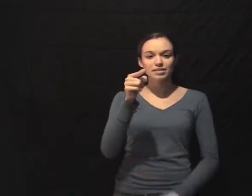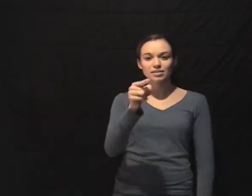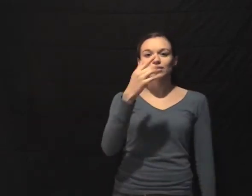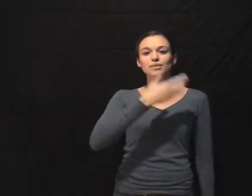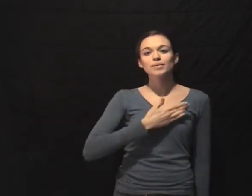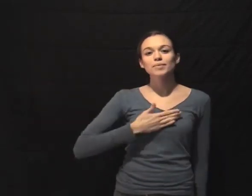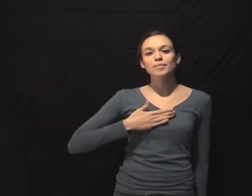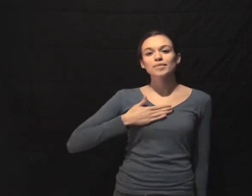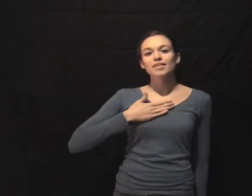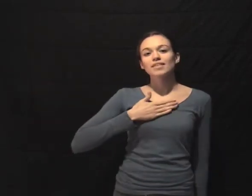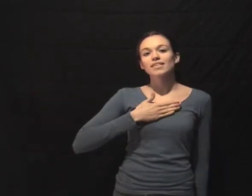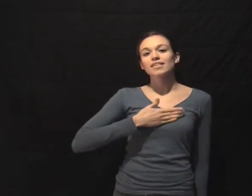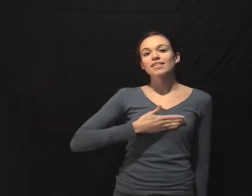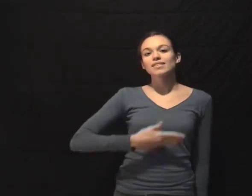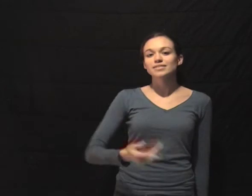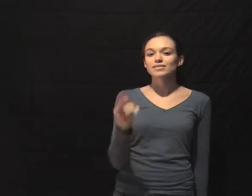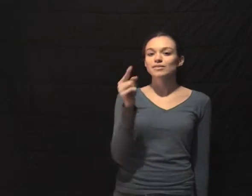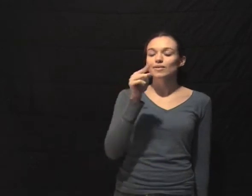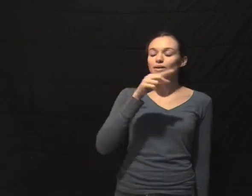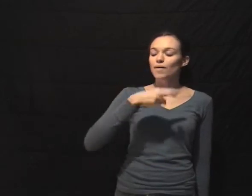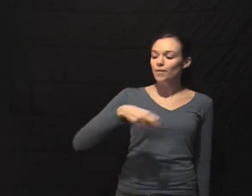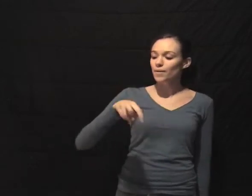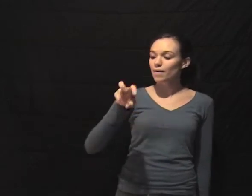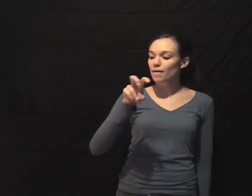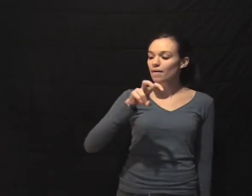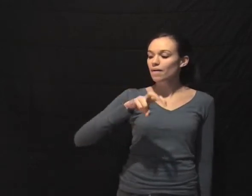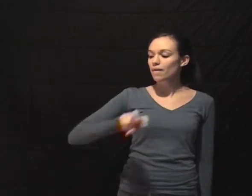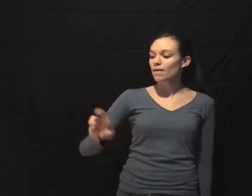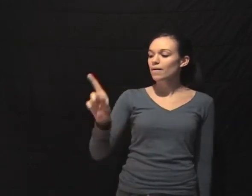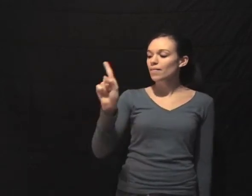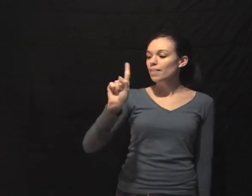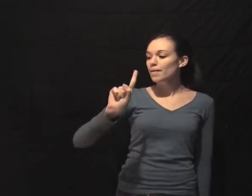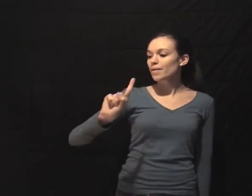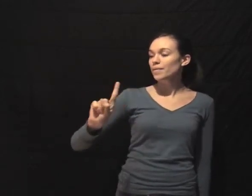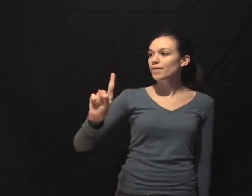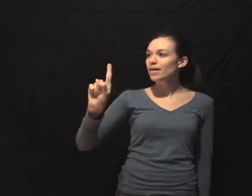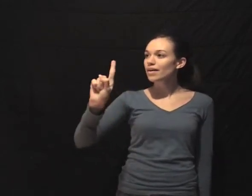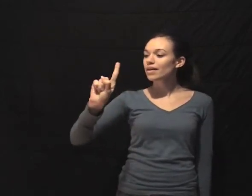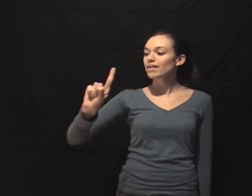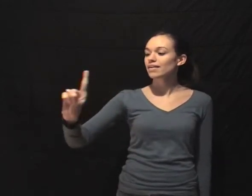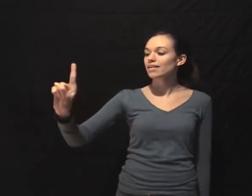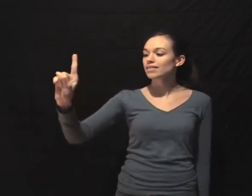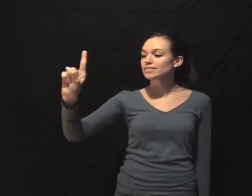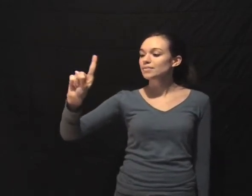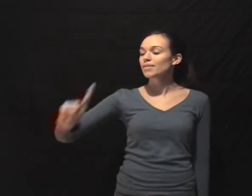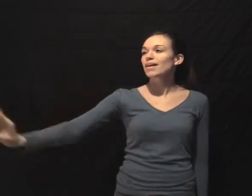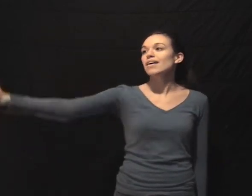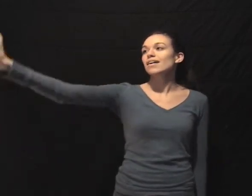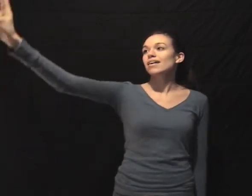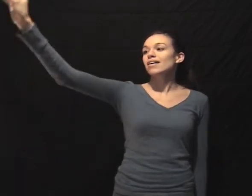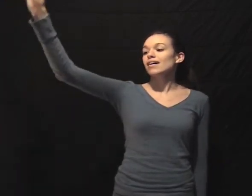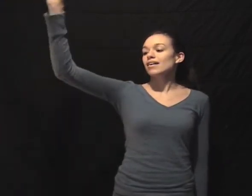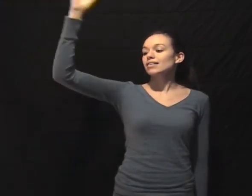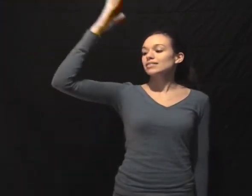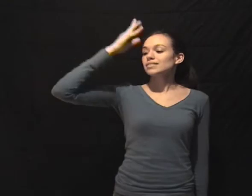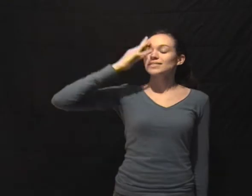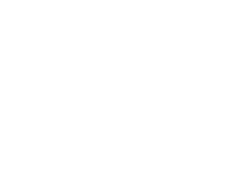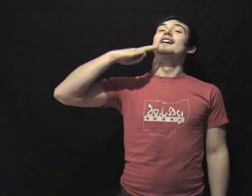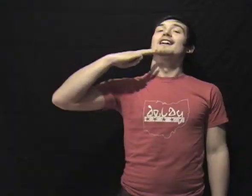you to please Go all the way to Mexico